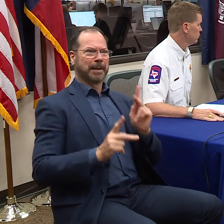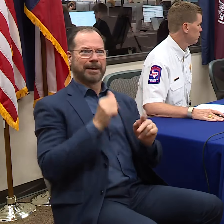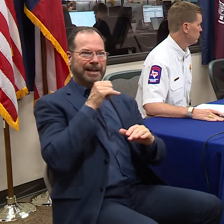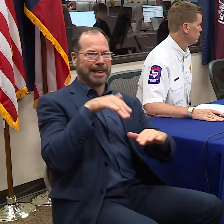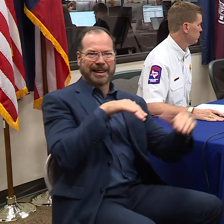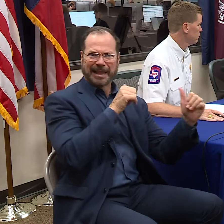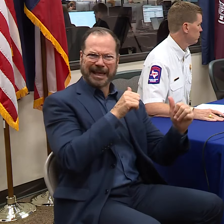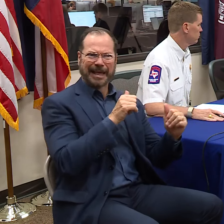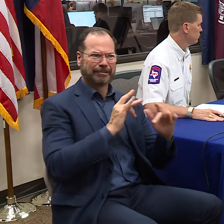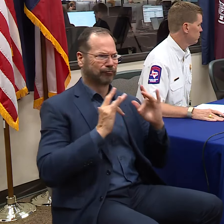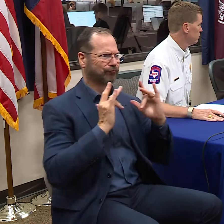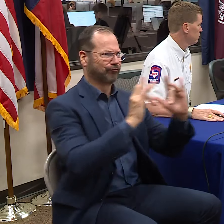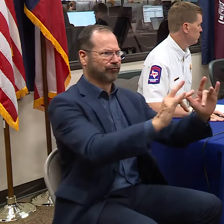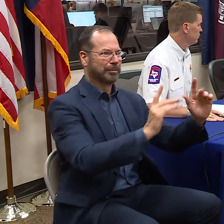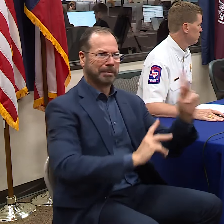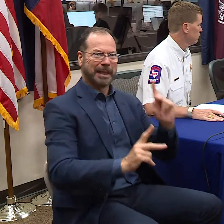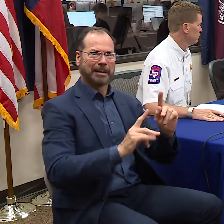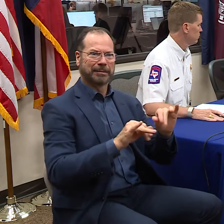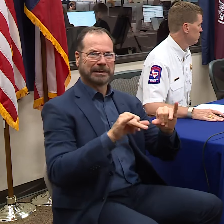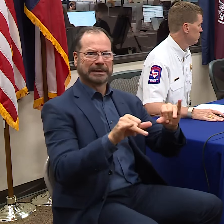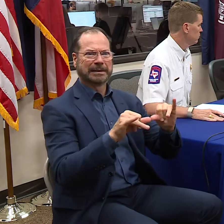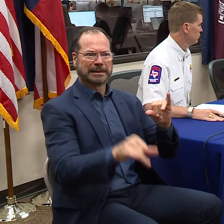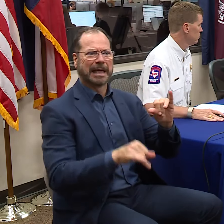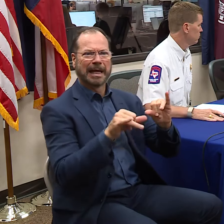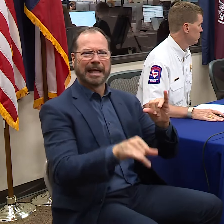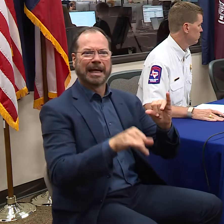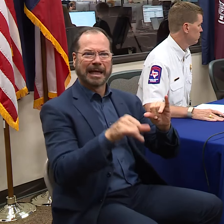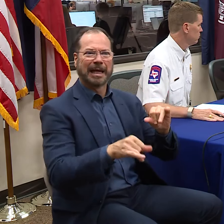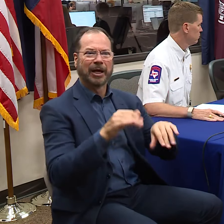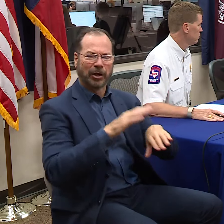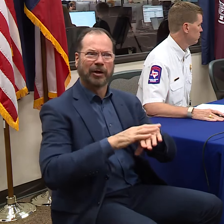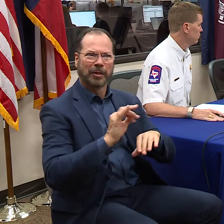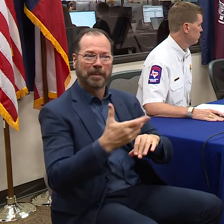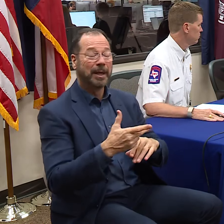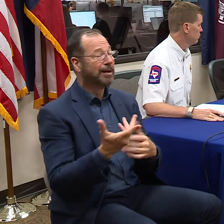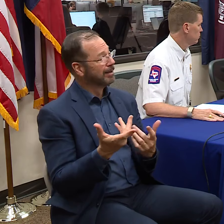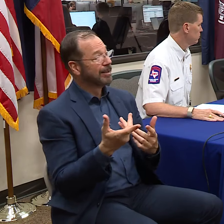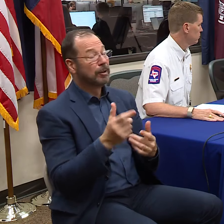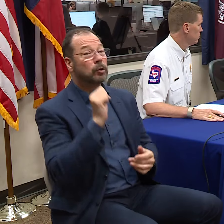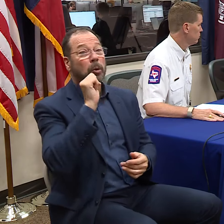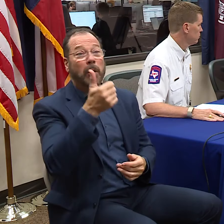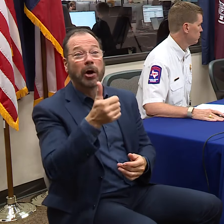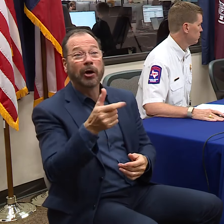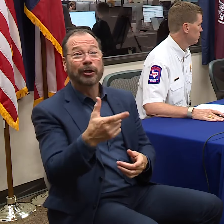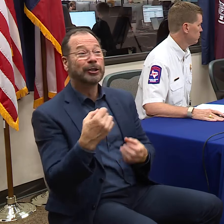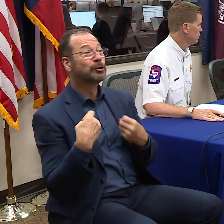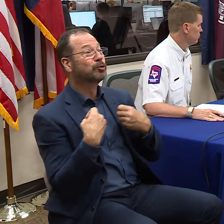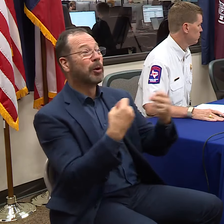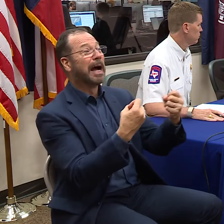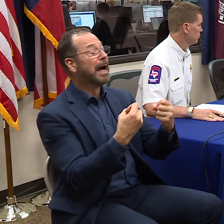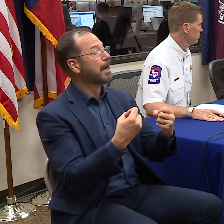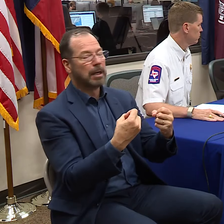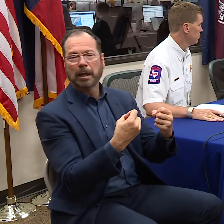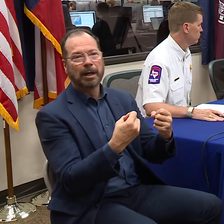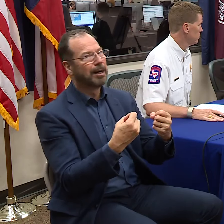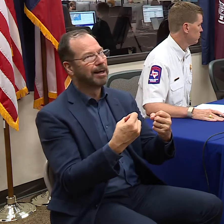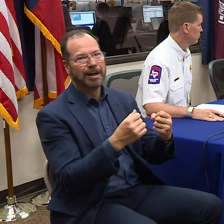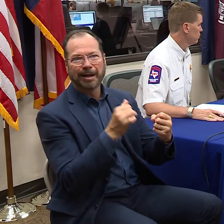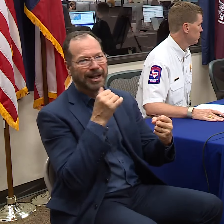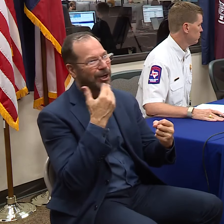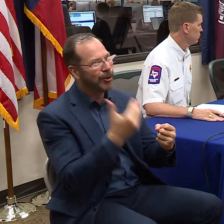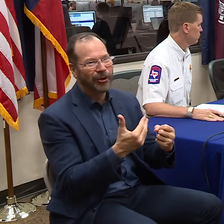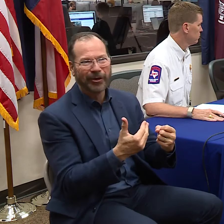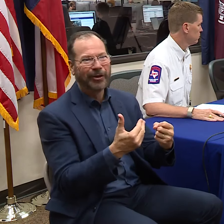emergency management team, M. Kidd, in a few moments is that you don't want to be on the road tomorrow. Tomorrow will be a bad day for weather.